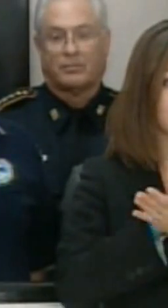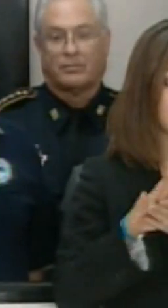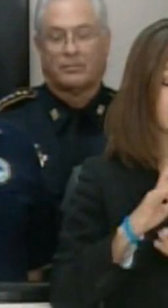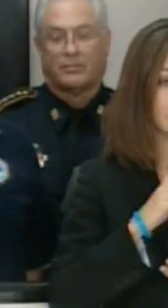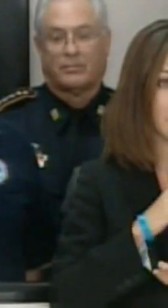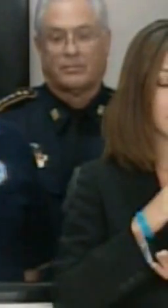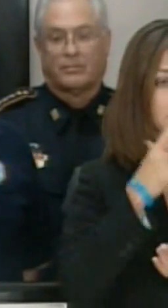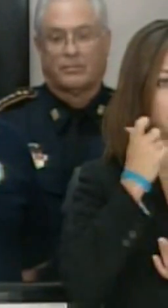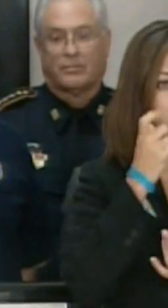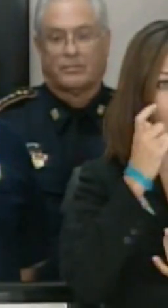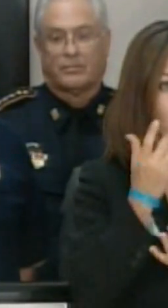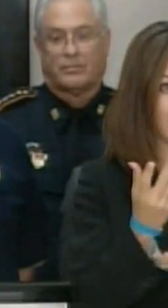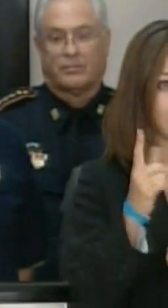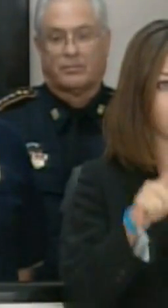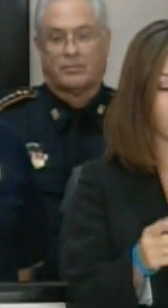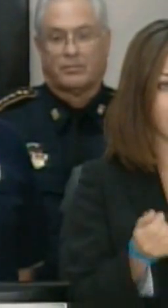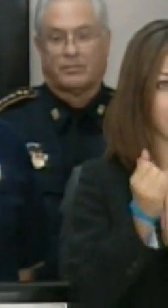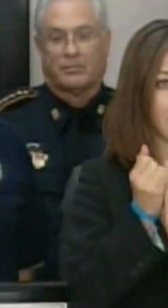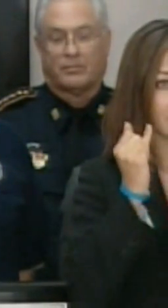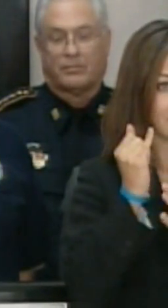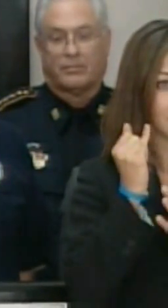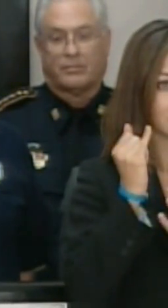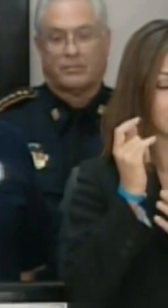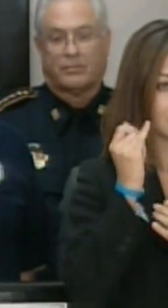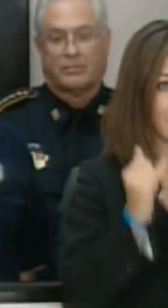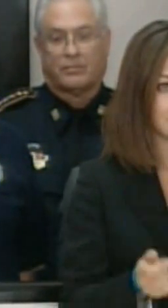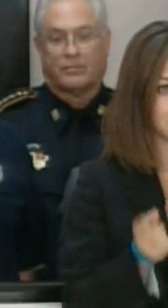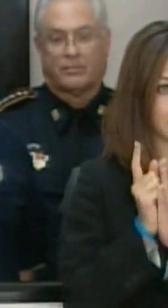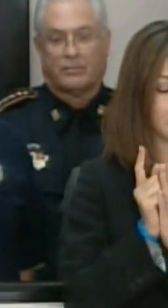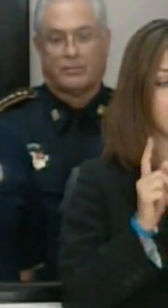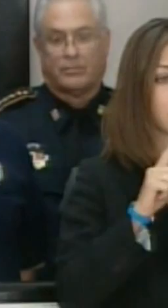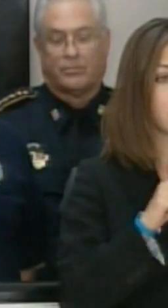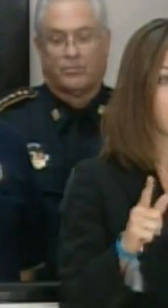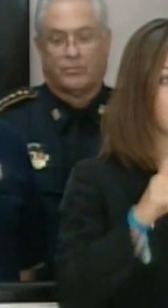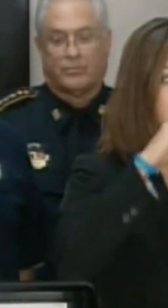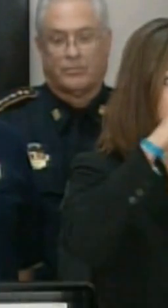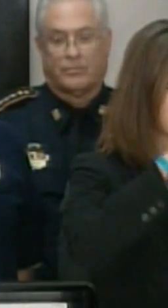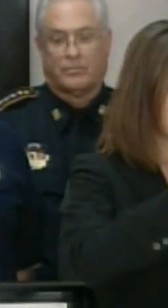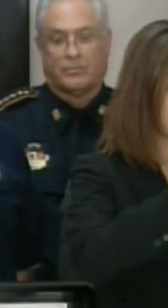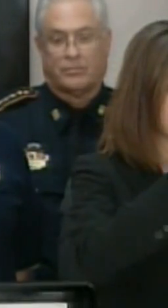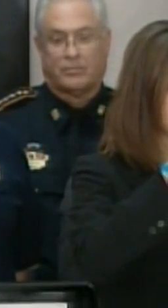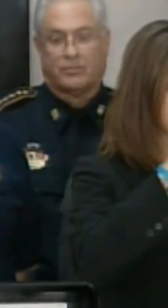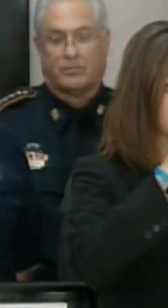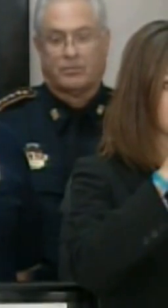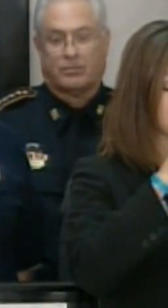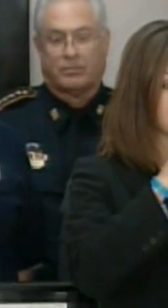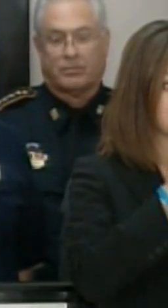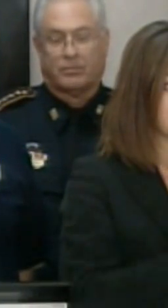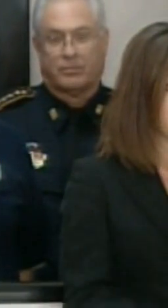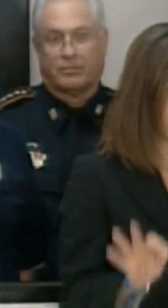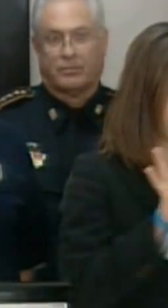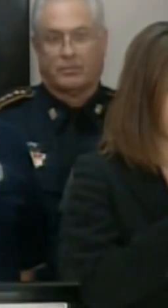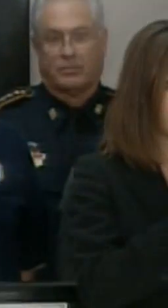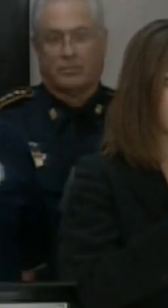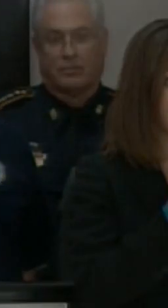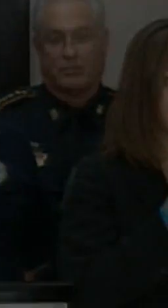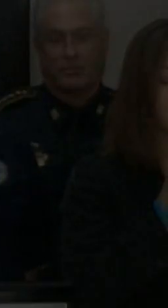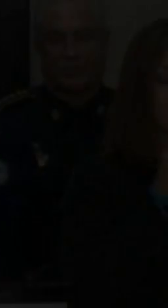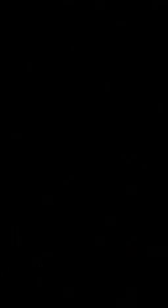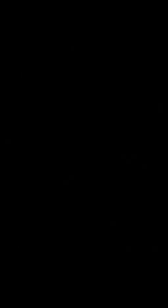until the last minute. But the number one thing we need to be thinking about is avoiding that loss of